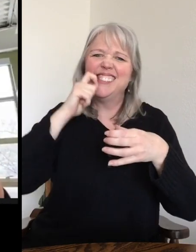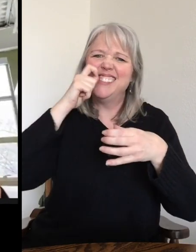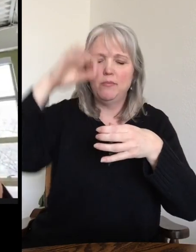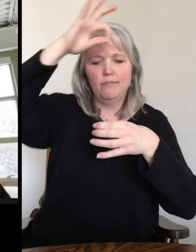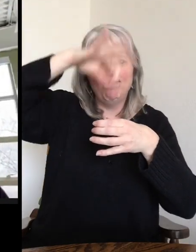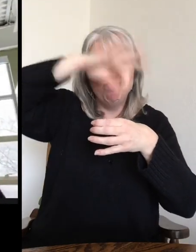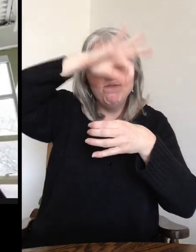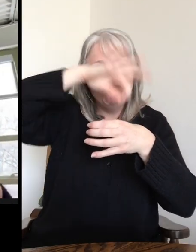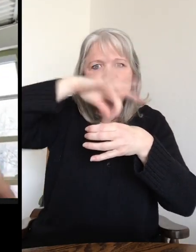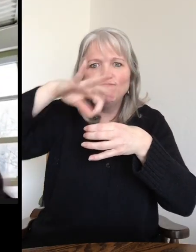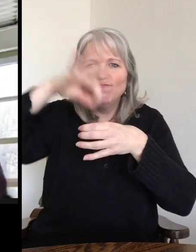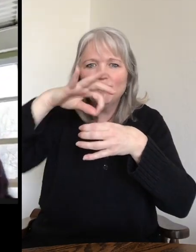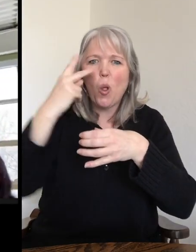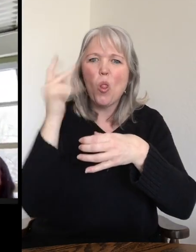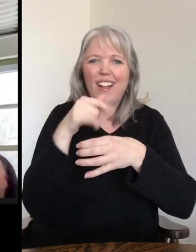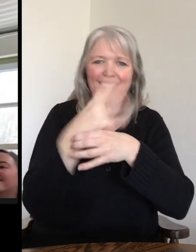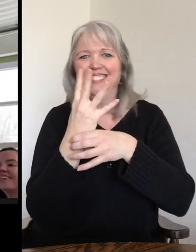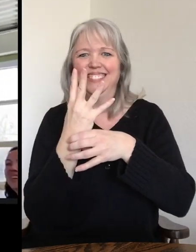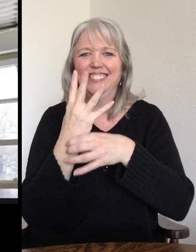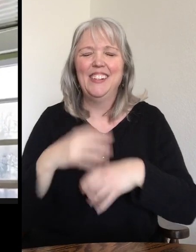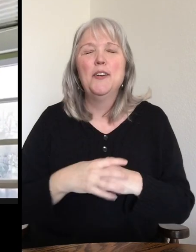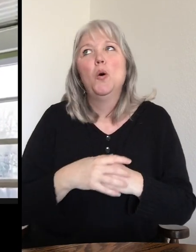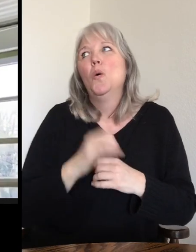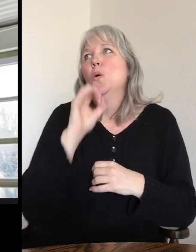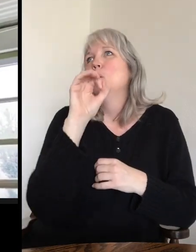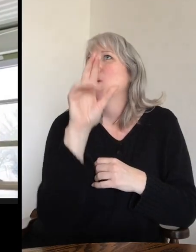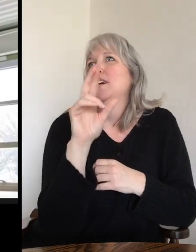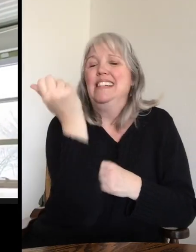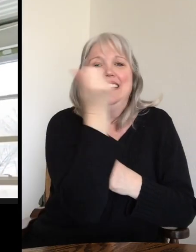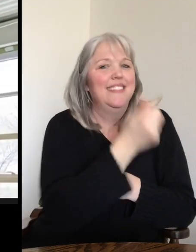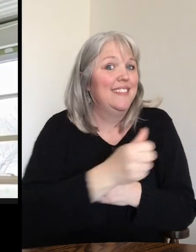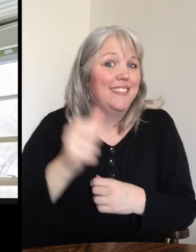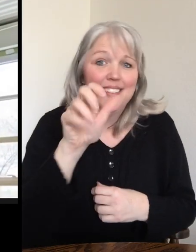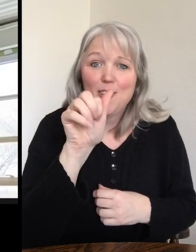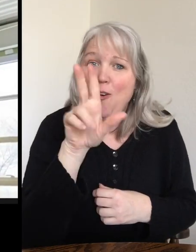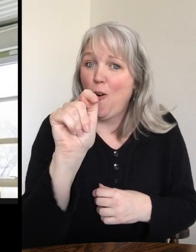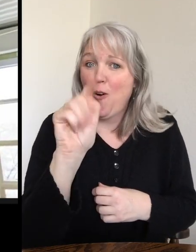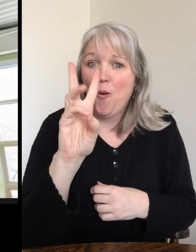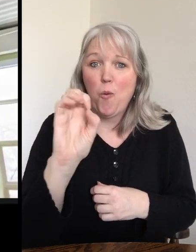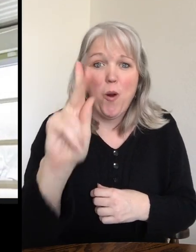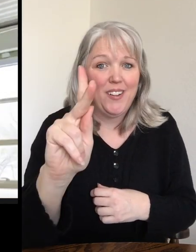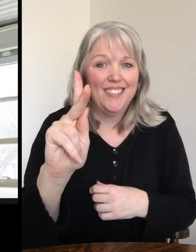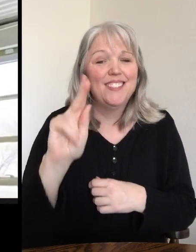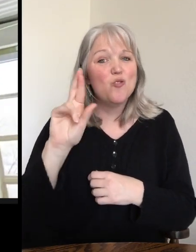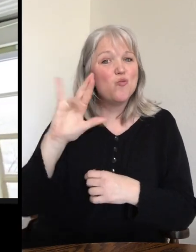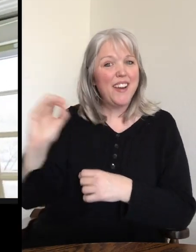some spiny toothpick quills or any other sort of artwork that is Rigo inspired,